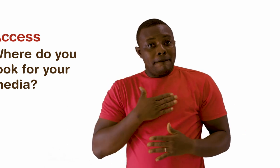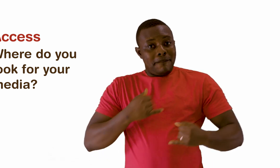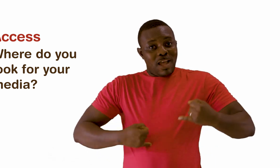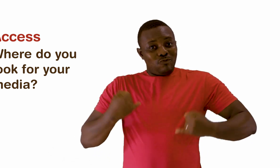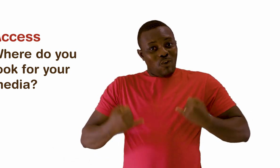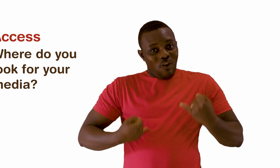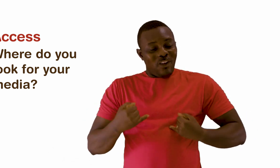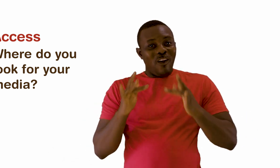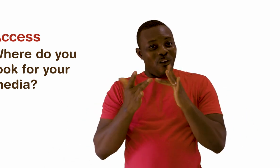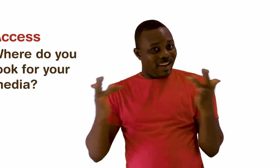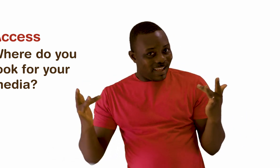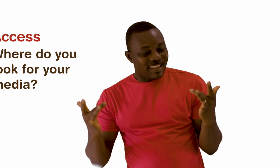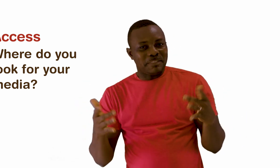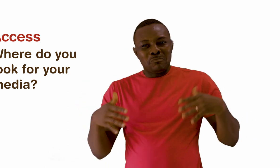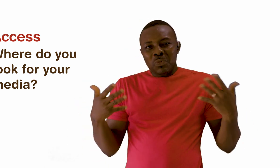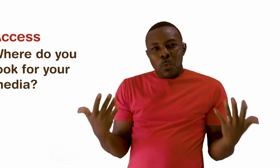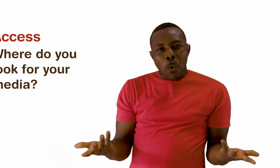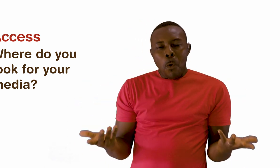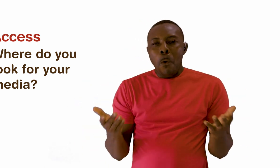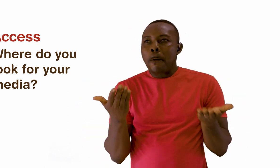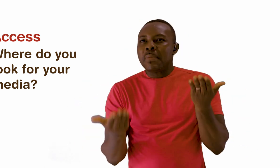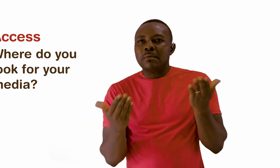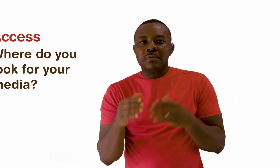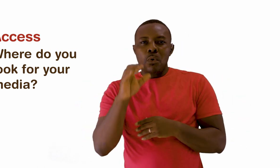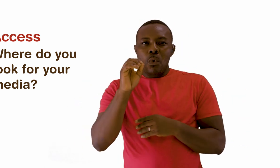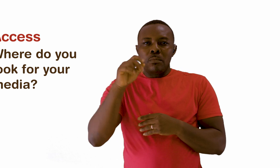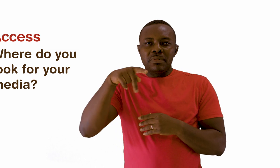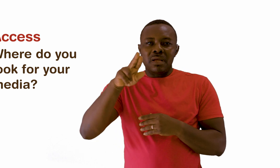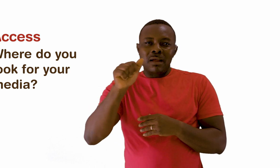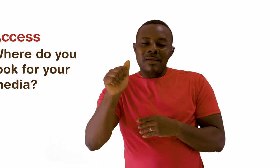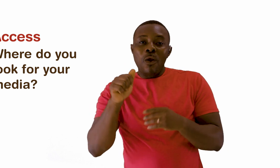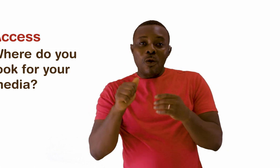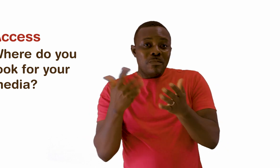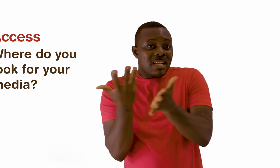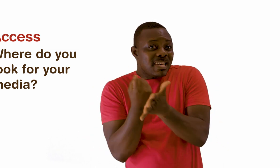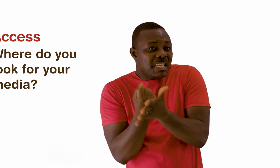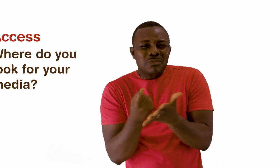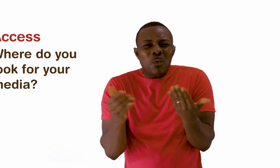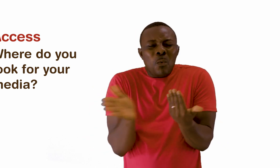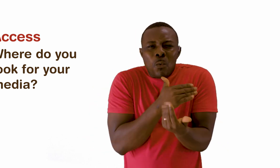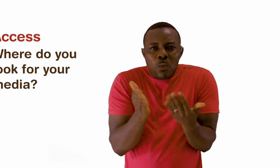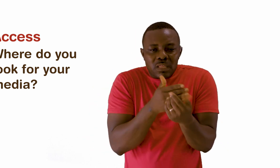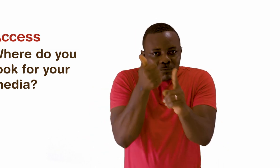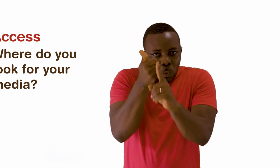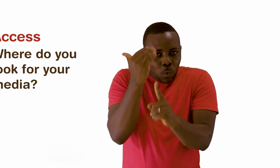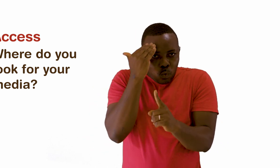or MyJoyOnline? Whichever you choose. If you know your preferred source to access news